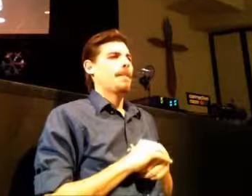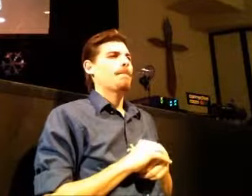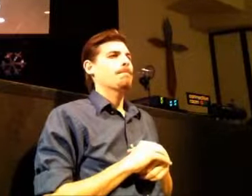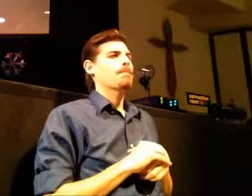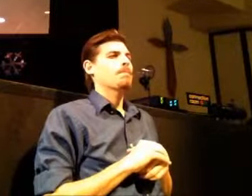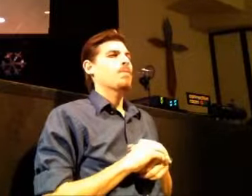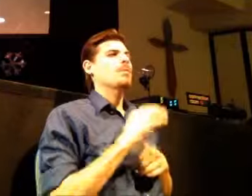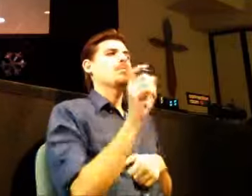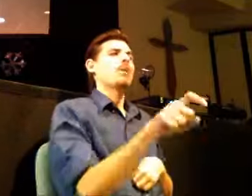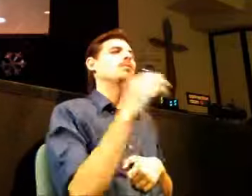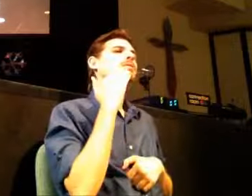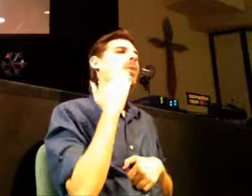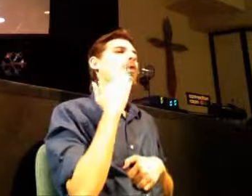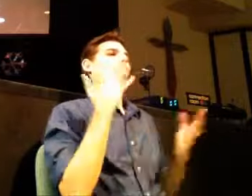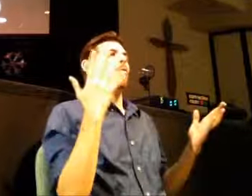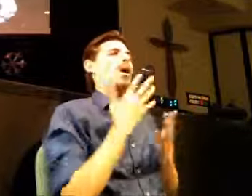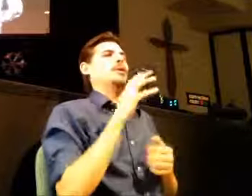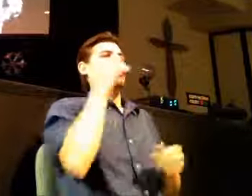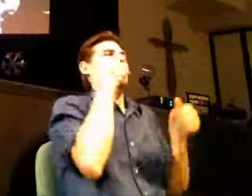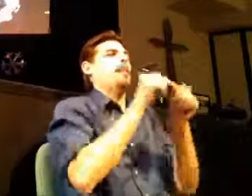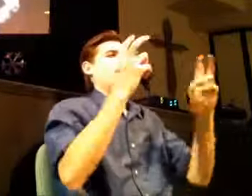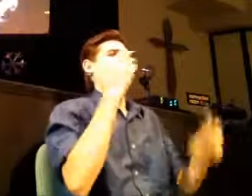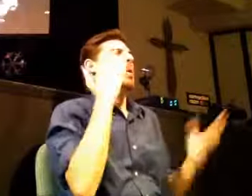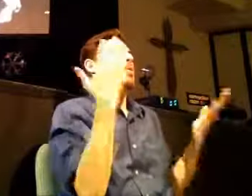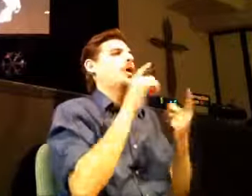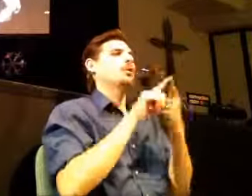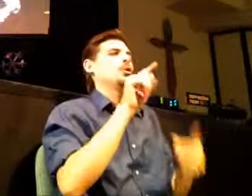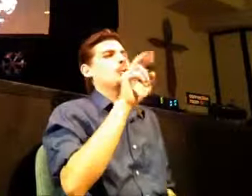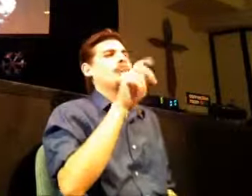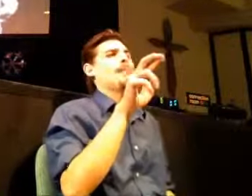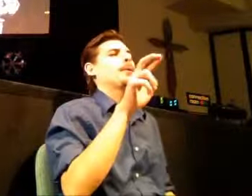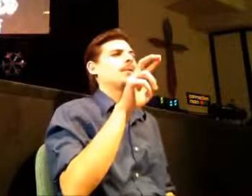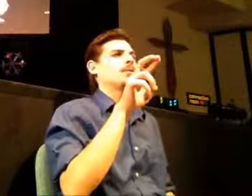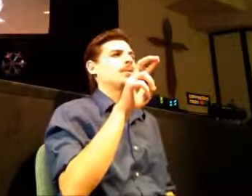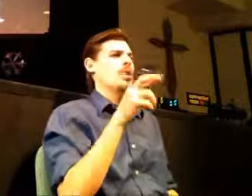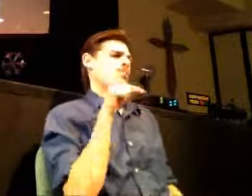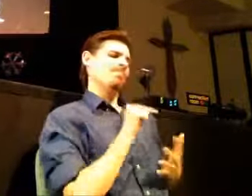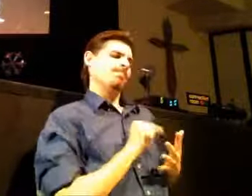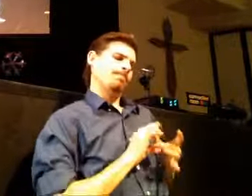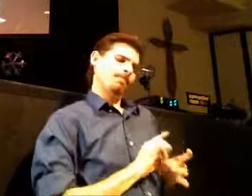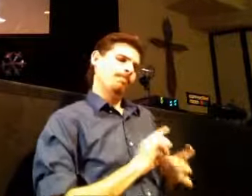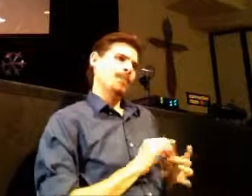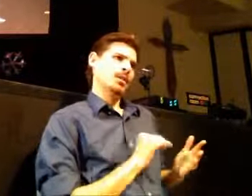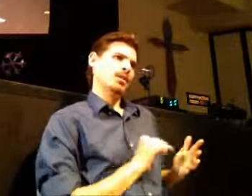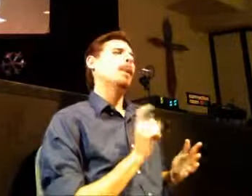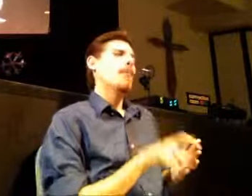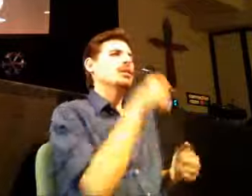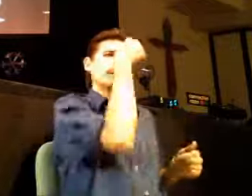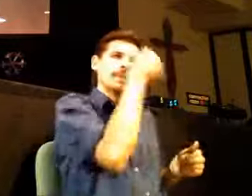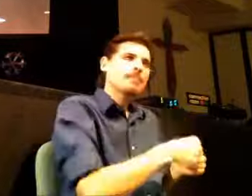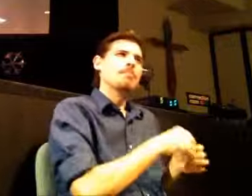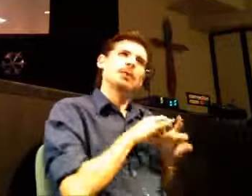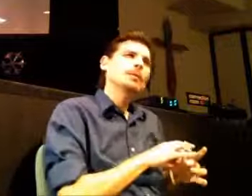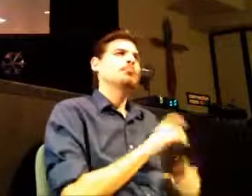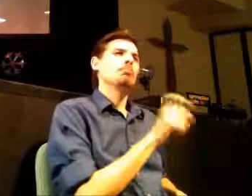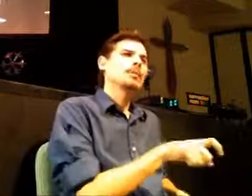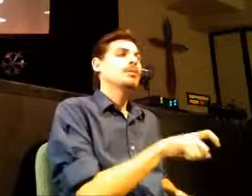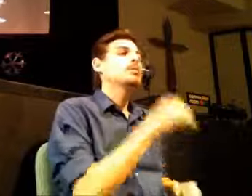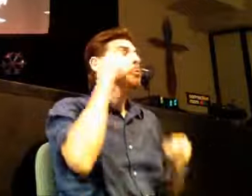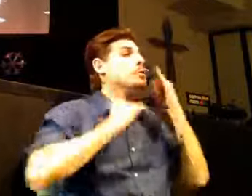know what to remember um in deuteronomy uh god is dealing with the israelites and he becomes frustrated with them because they're living in this way that is completely uncentered from